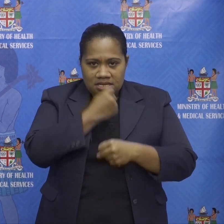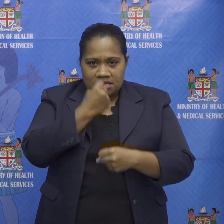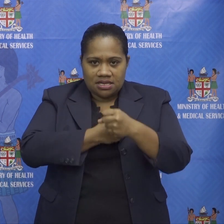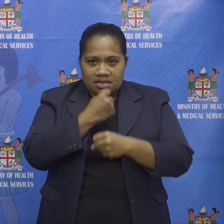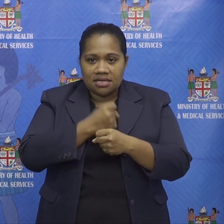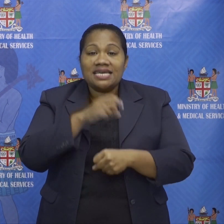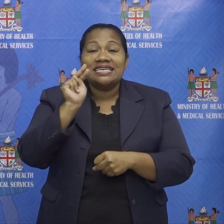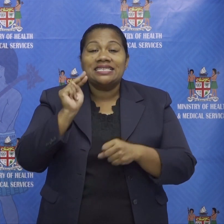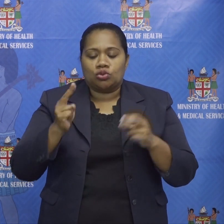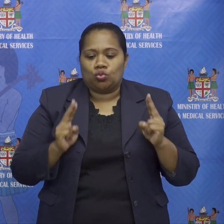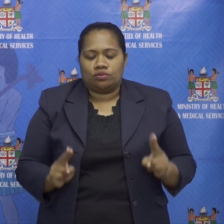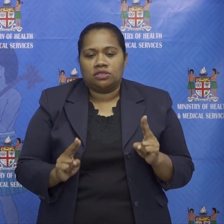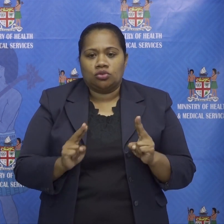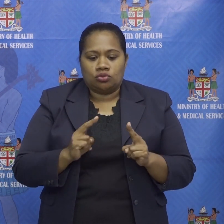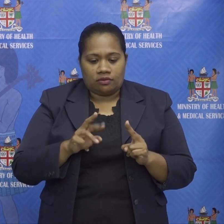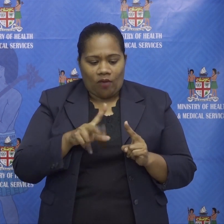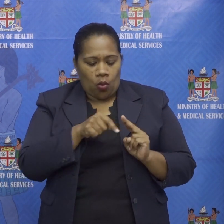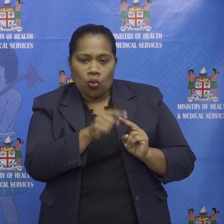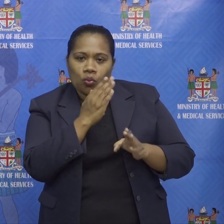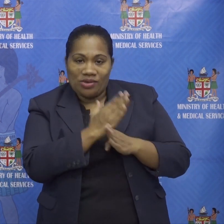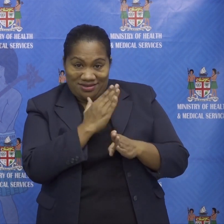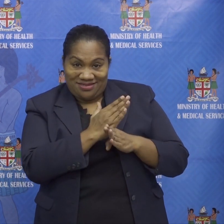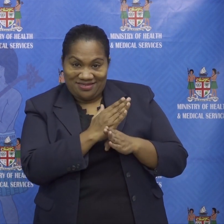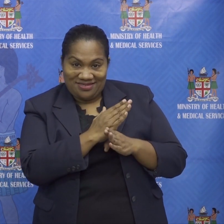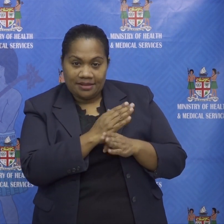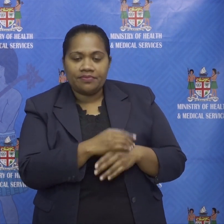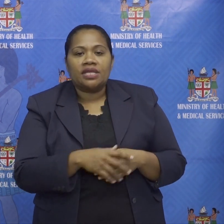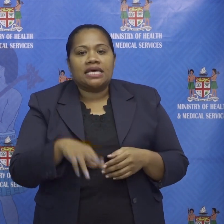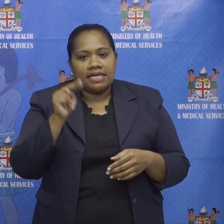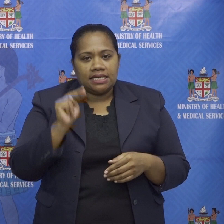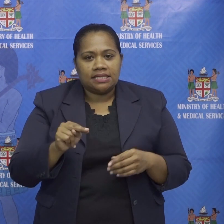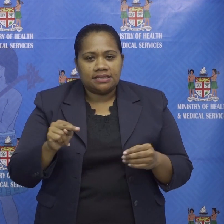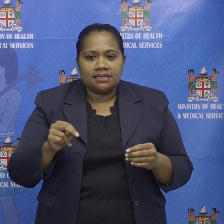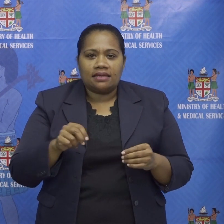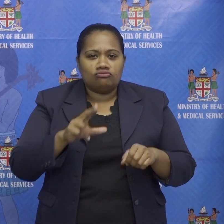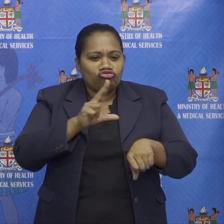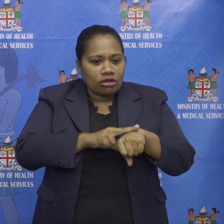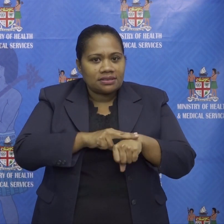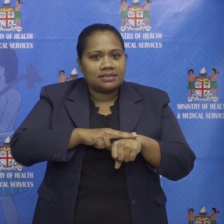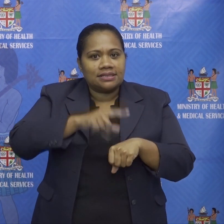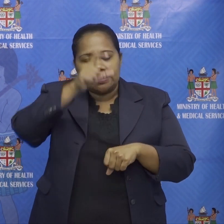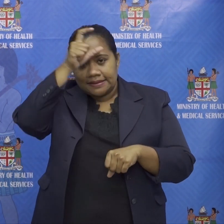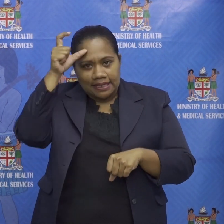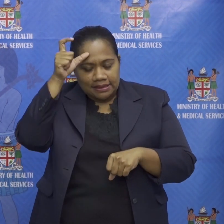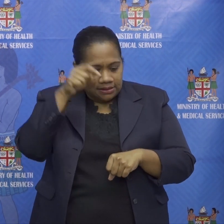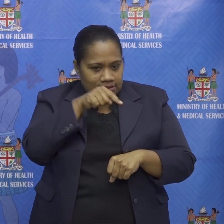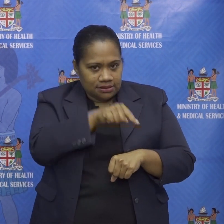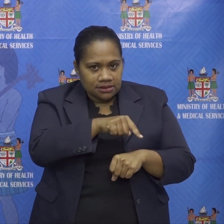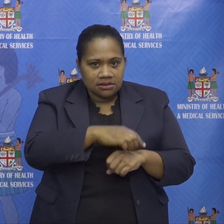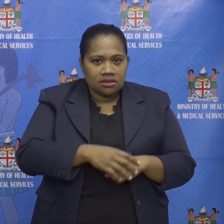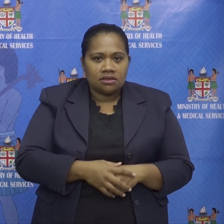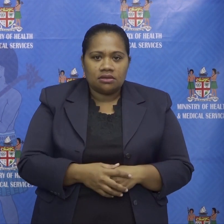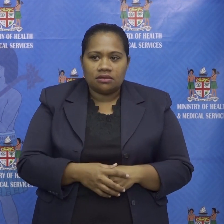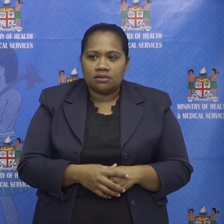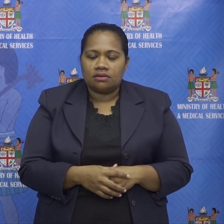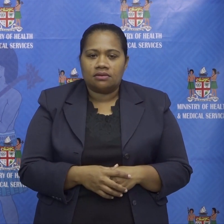humans to operate it it needs specialist doctors specialist nurses and you can't just grow them overnight you